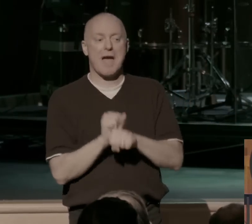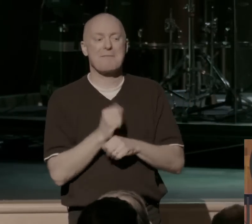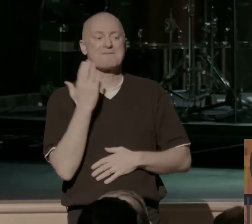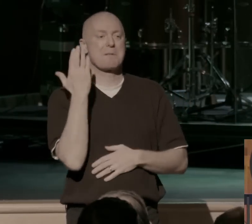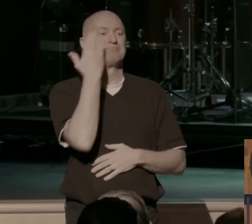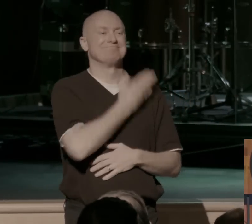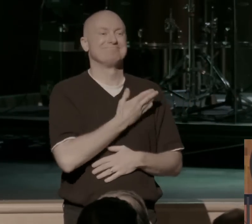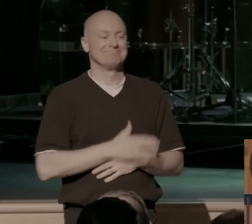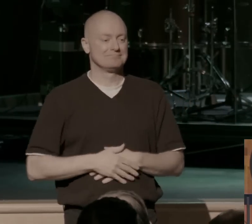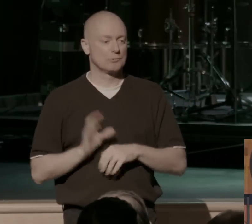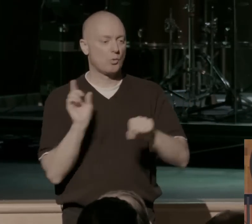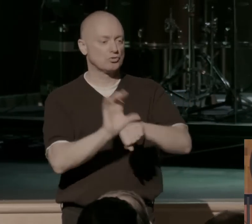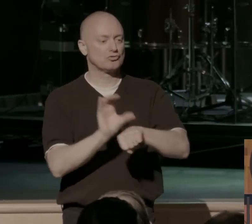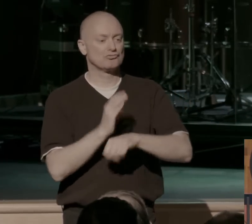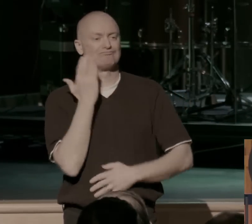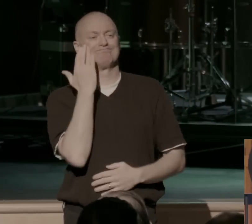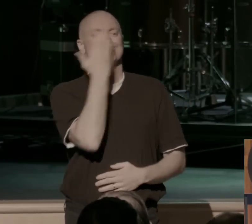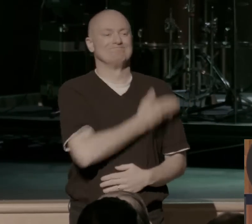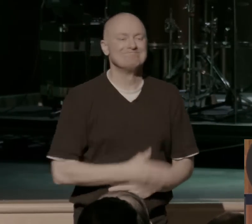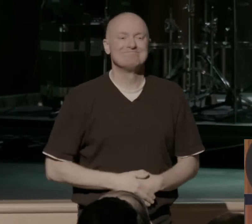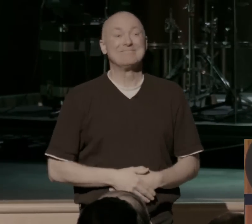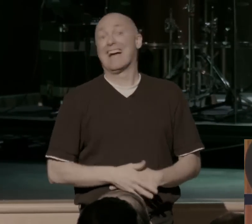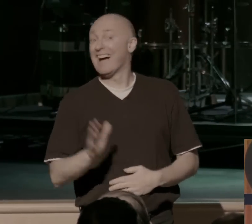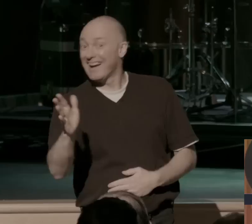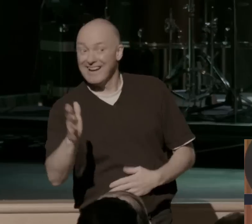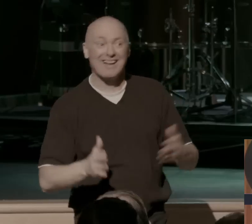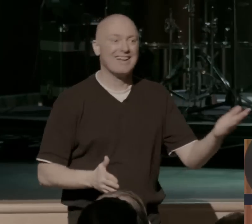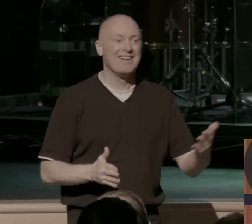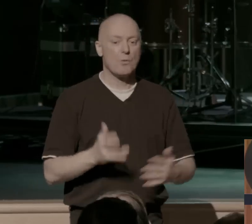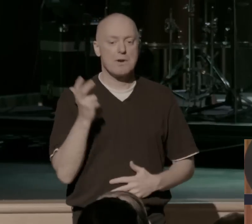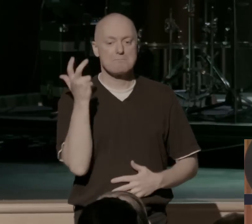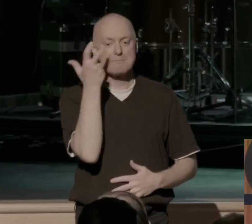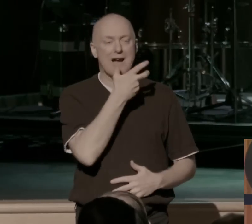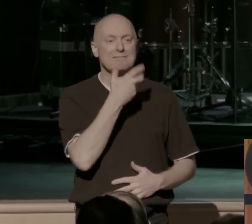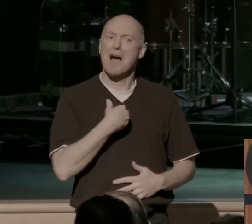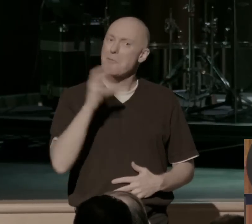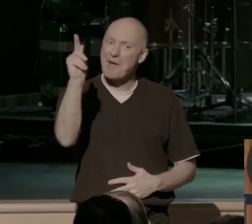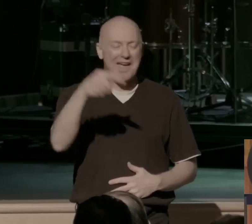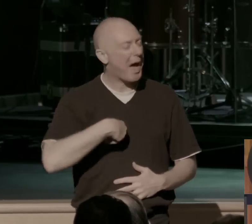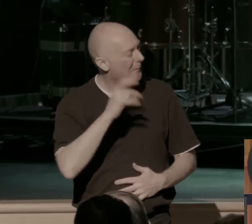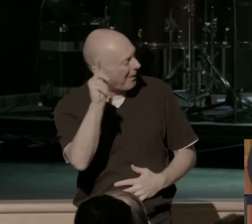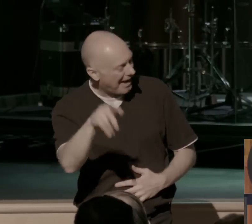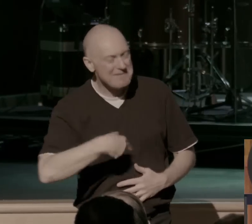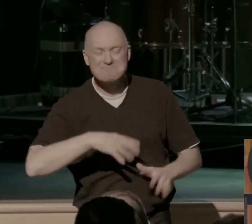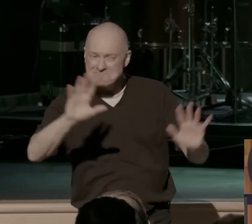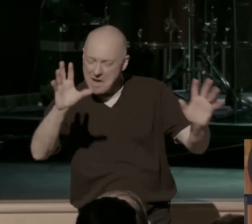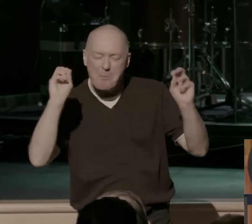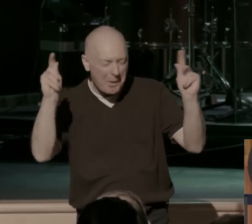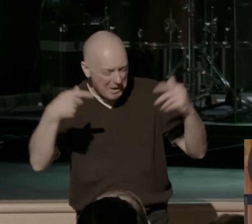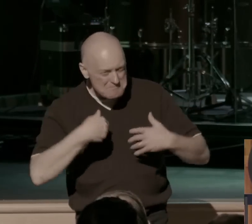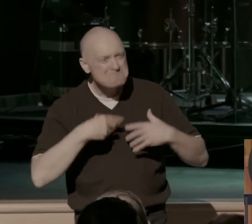We get so good at putting on those masks that say, I'm okay. I'm okay. We're all okay. How are you doing? I'm okay.